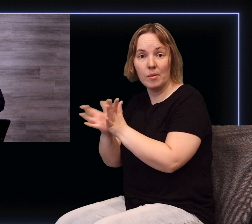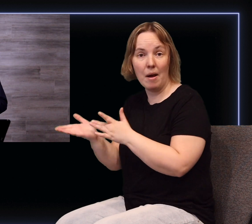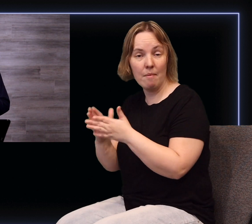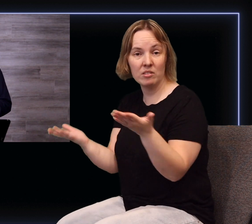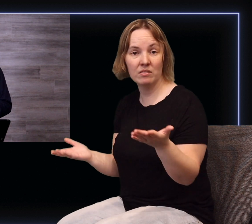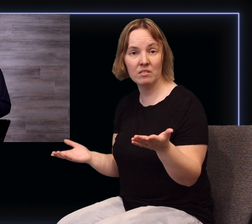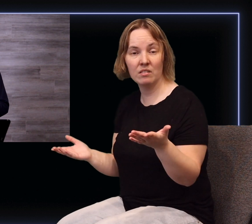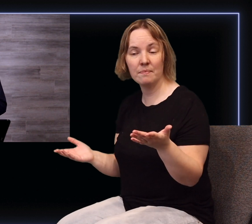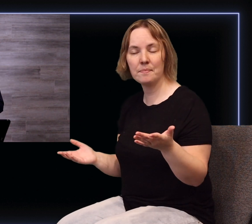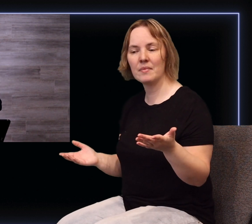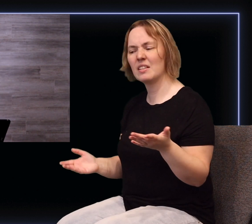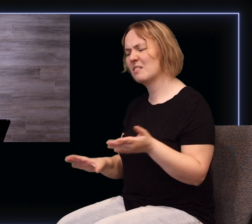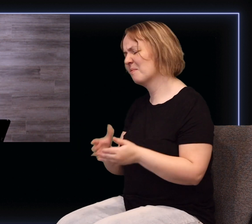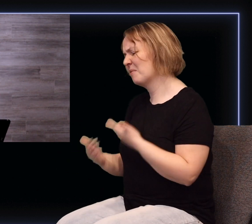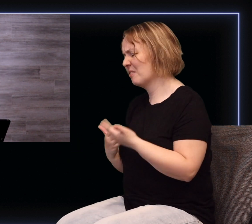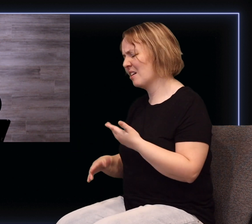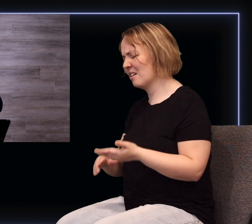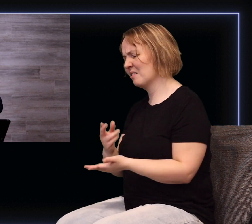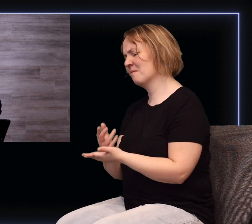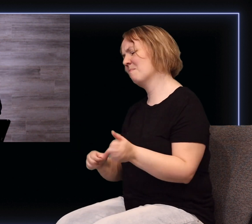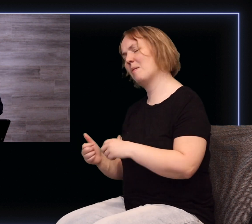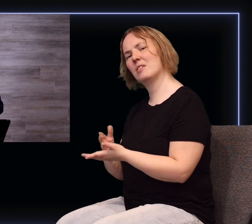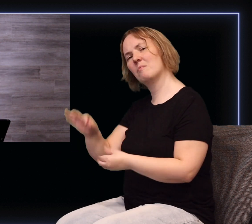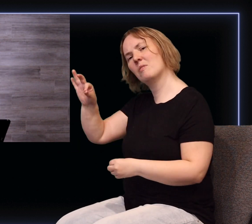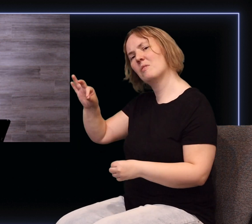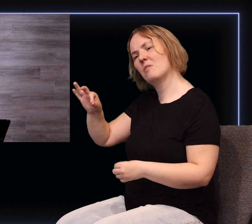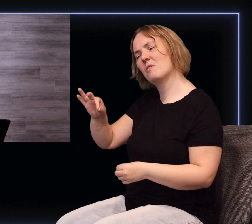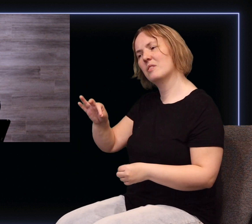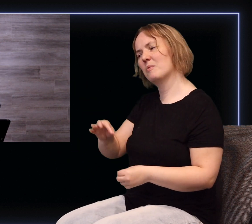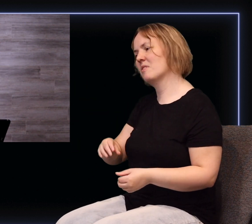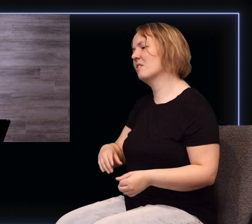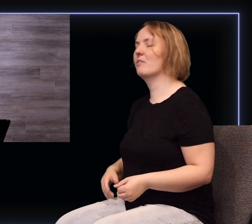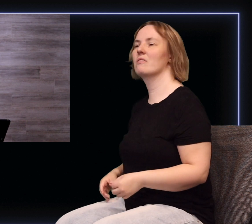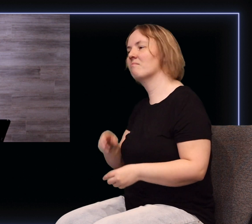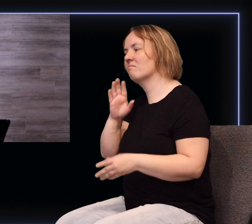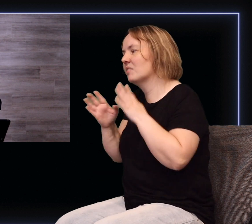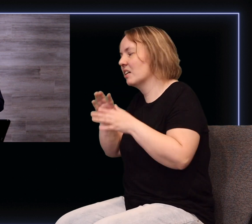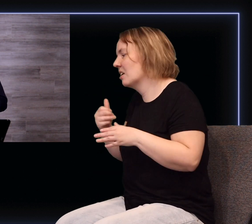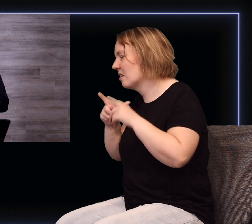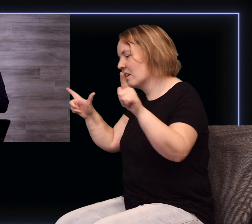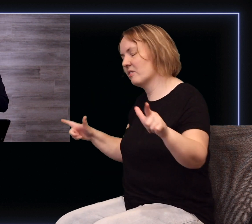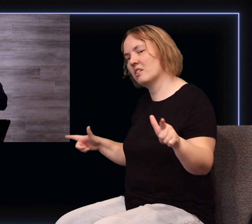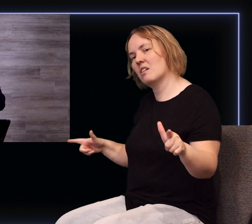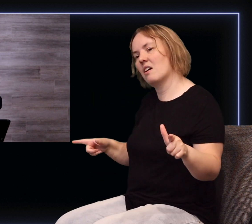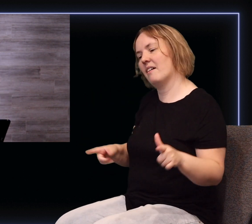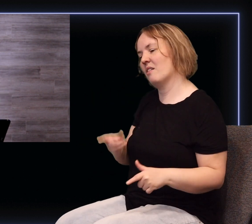with the Holy Spirit or speaking in other tongues or the gifts of the Spirit whether or not they're really for today all that debate is just a